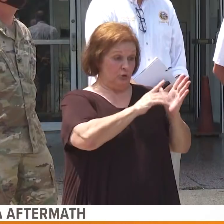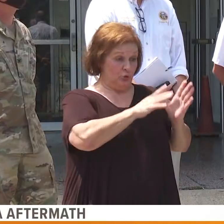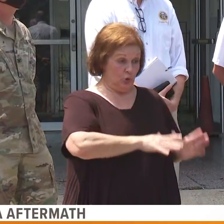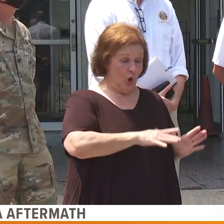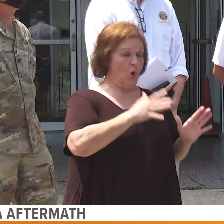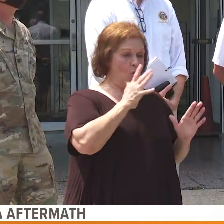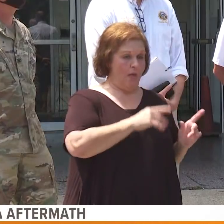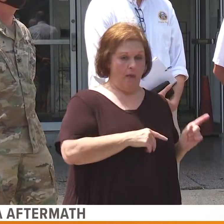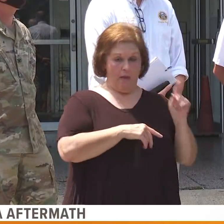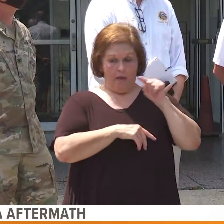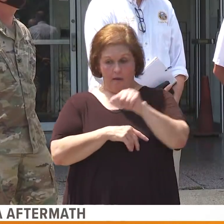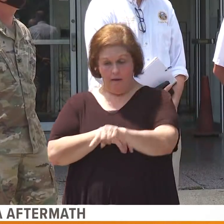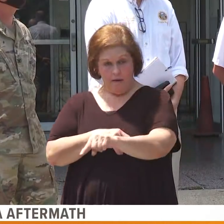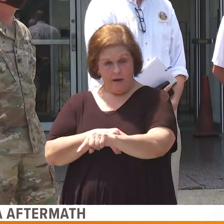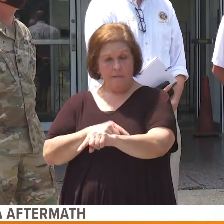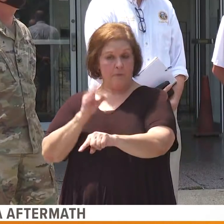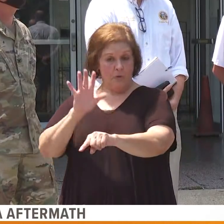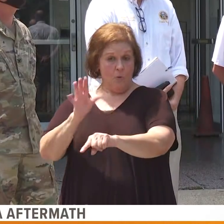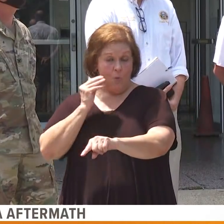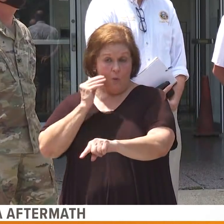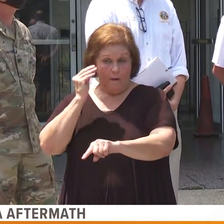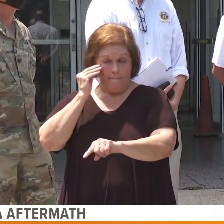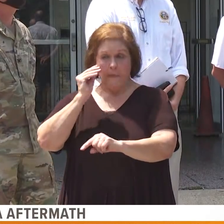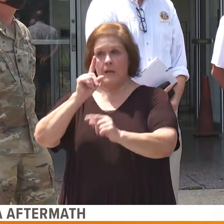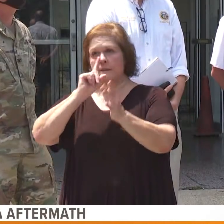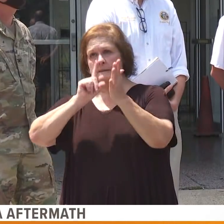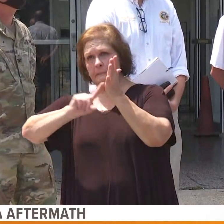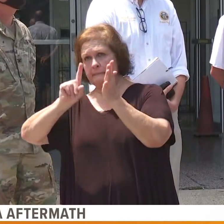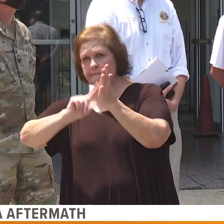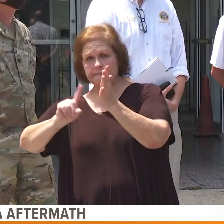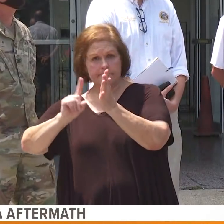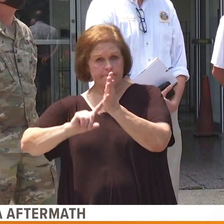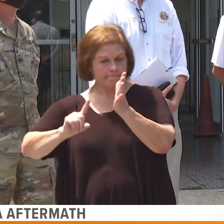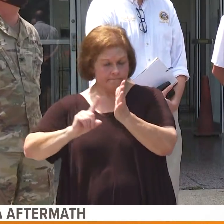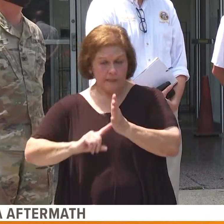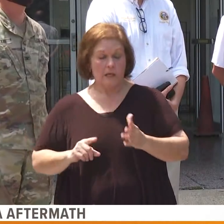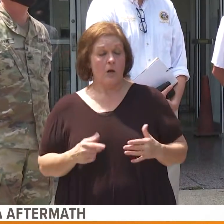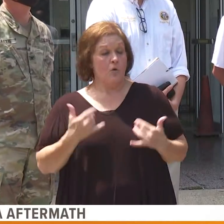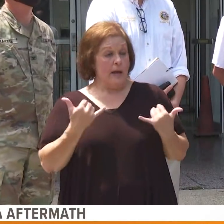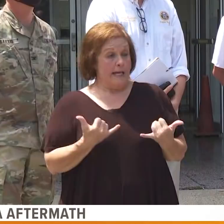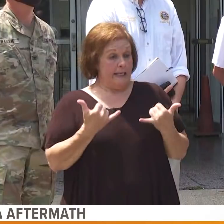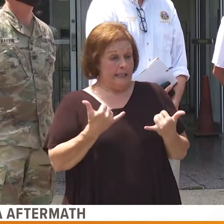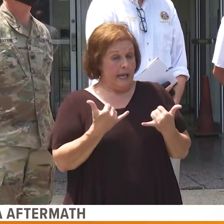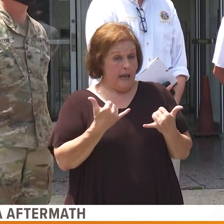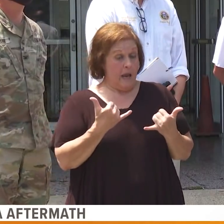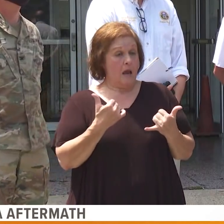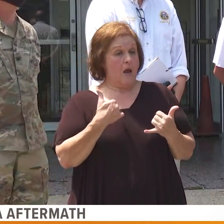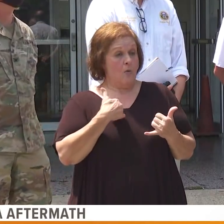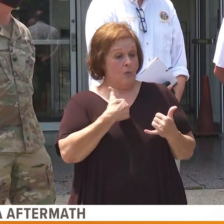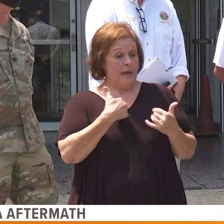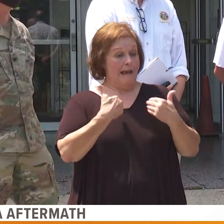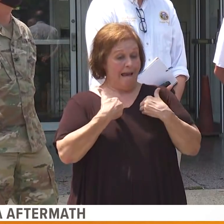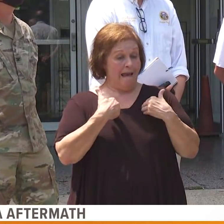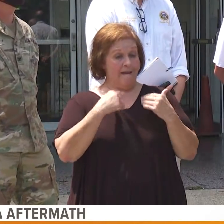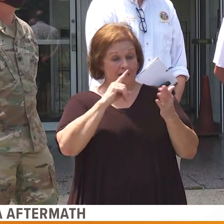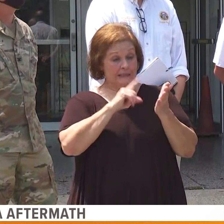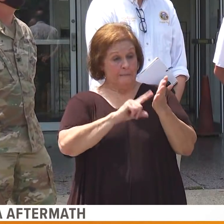come and do an inspection of their damaged home. We're in the process right now of getting inspectors